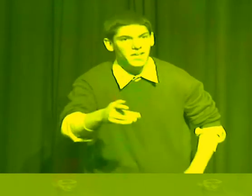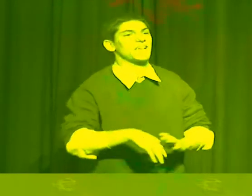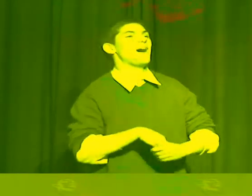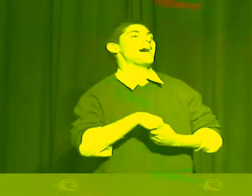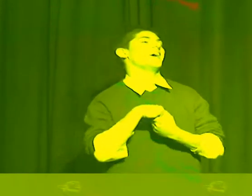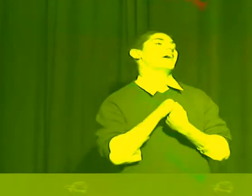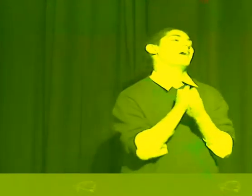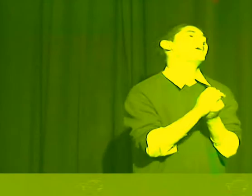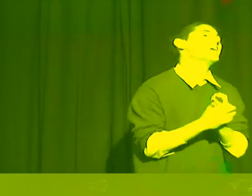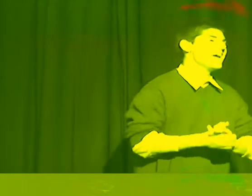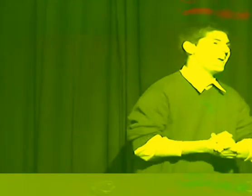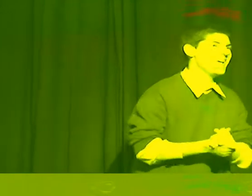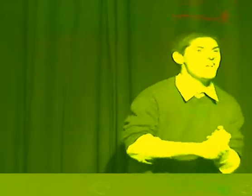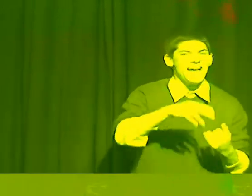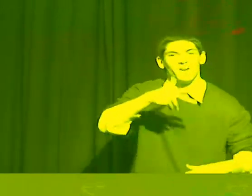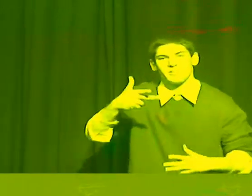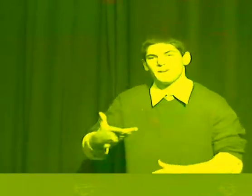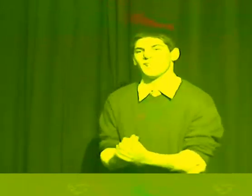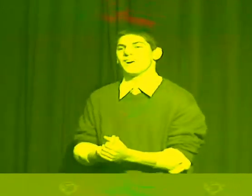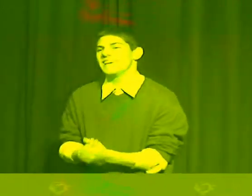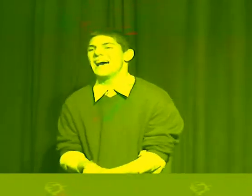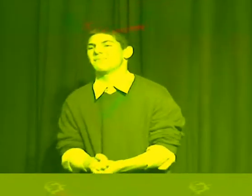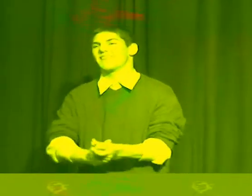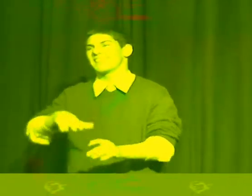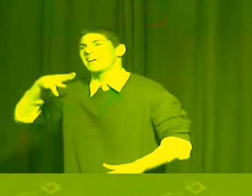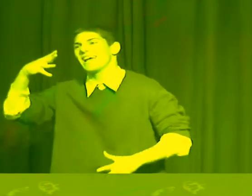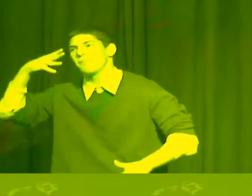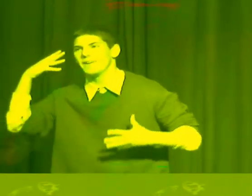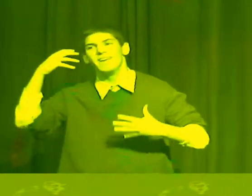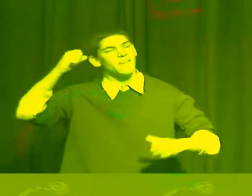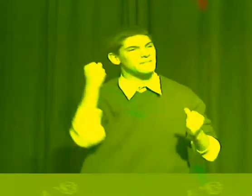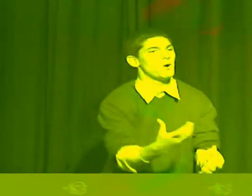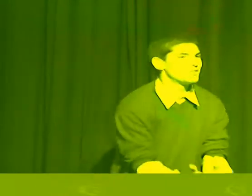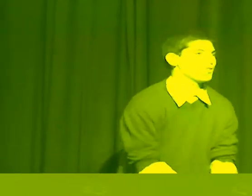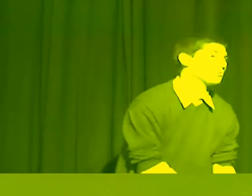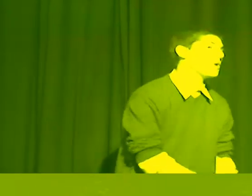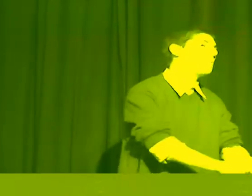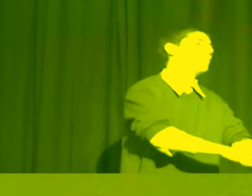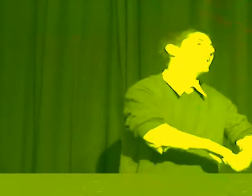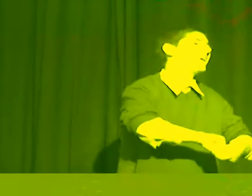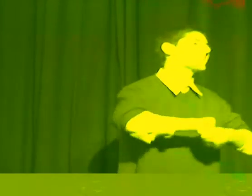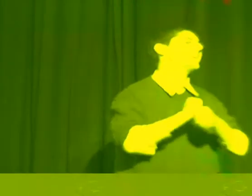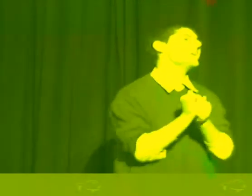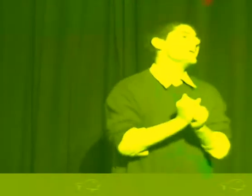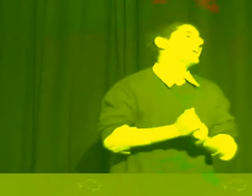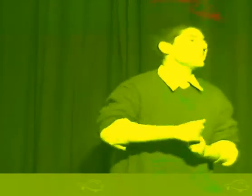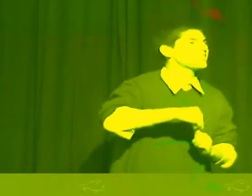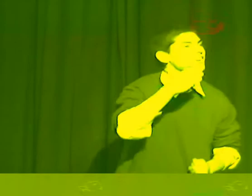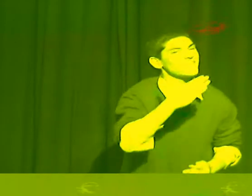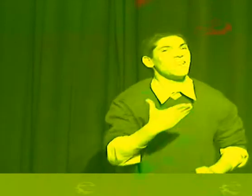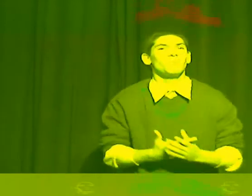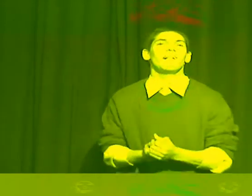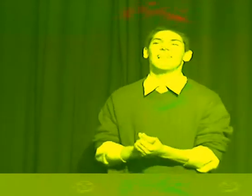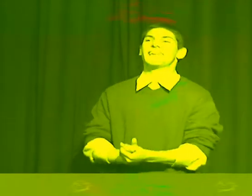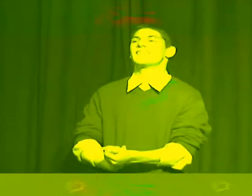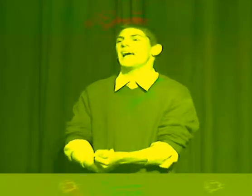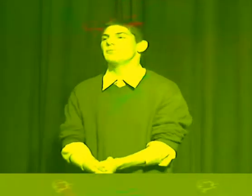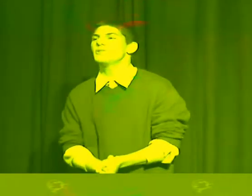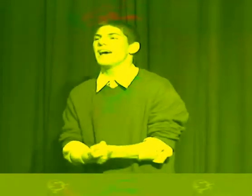So hi, I know it's been a long time since I got up and spoke to the group, but it's just it. last time you